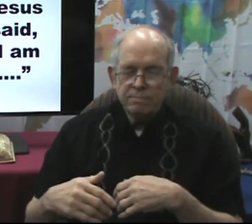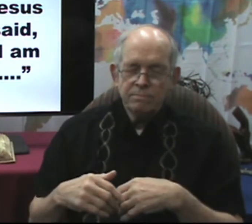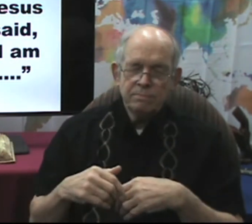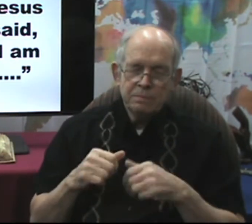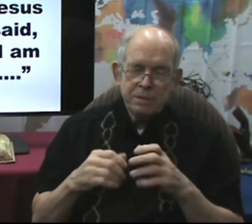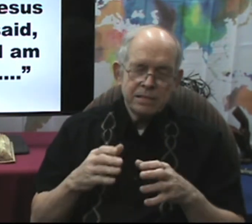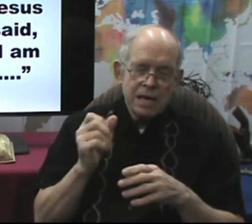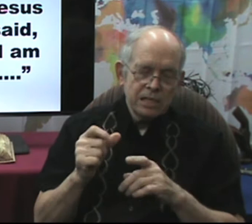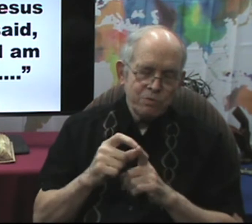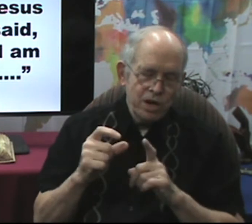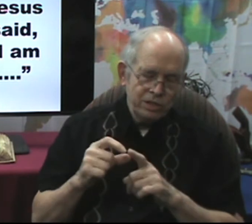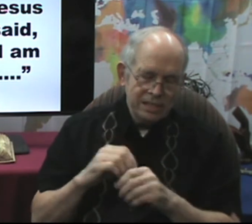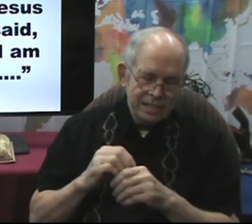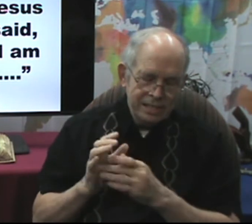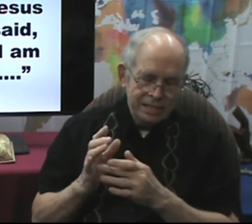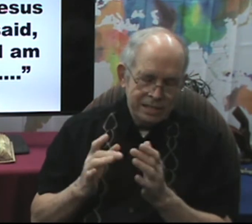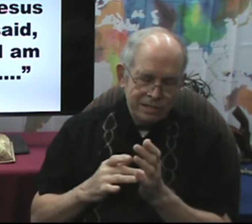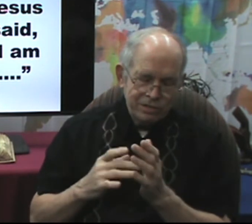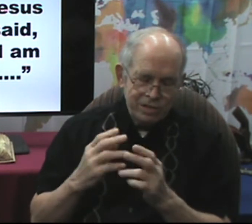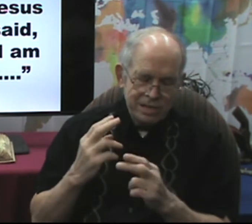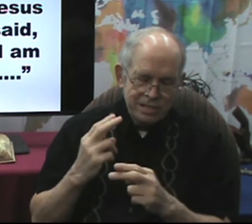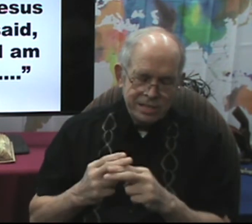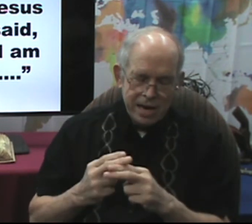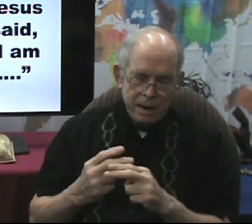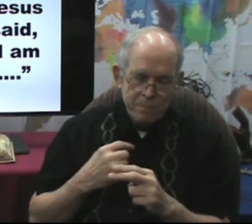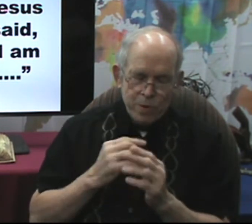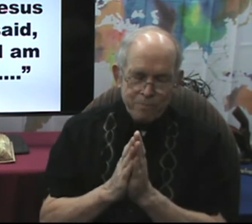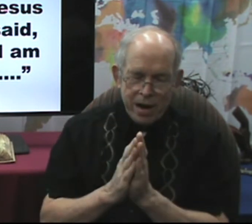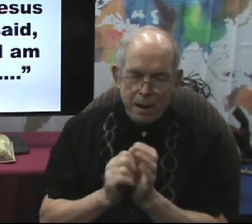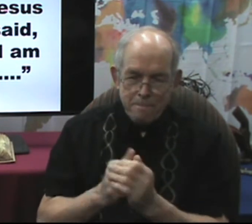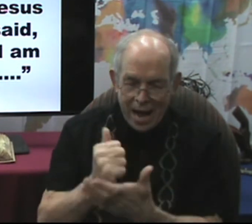But God was, and Jesus' name was very mad.